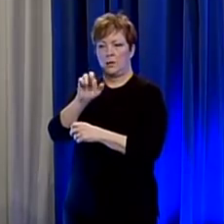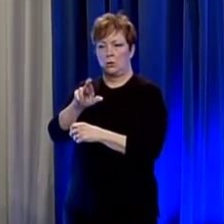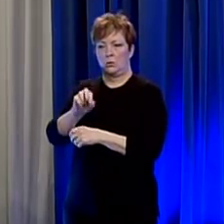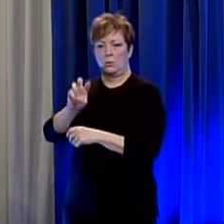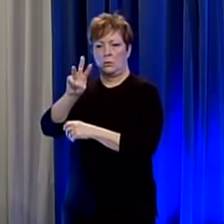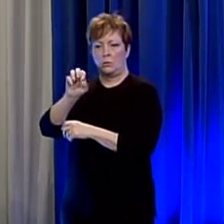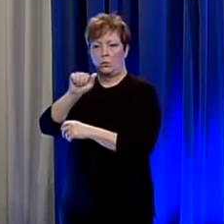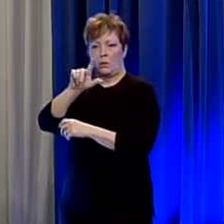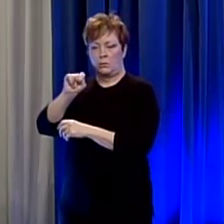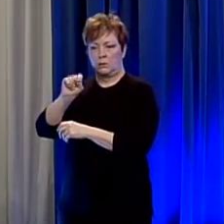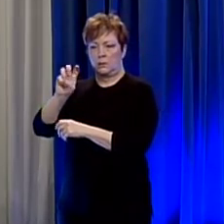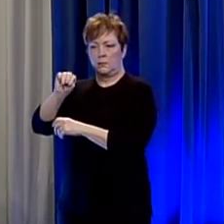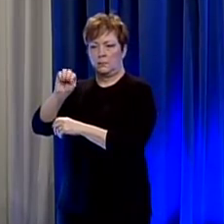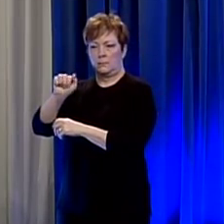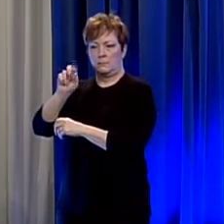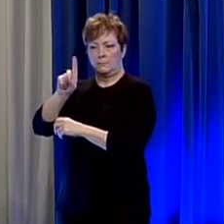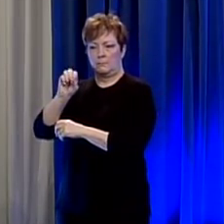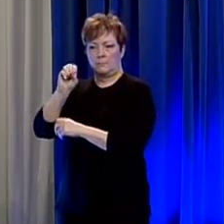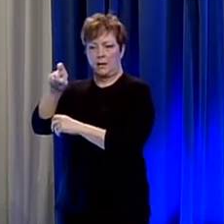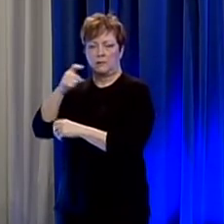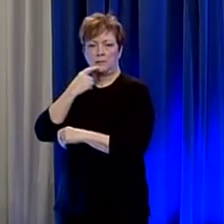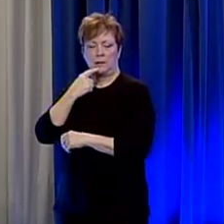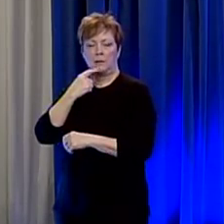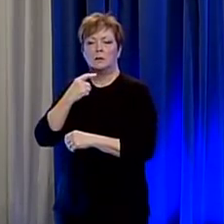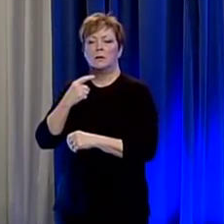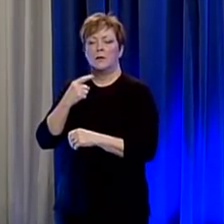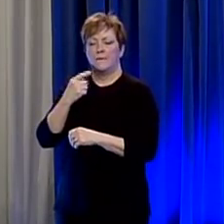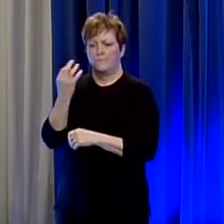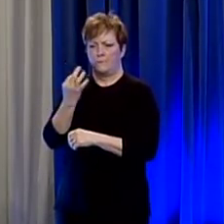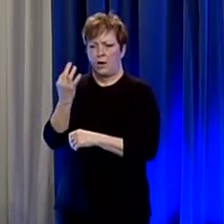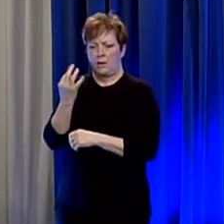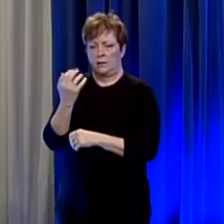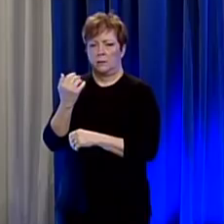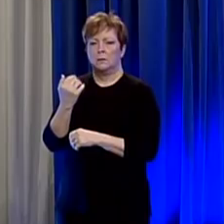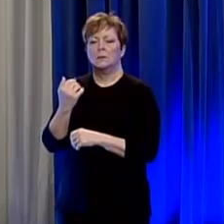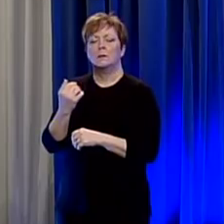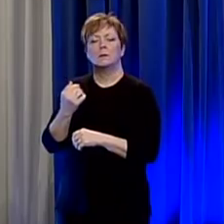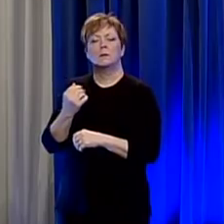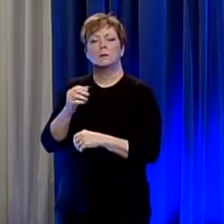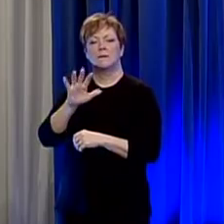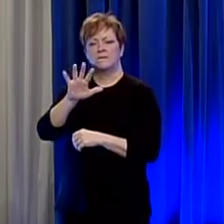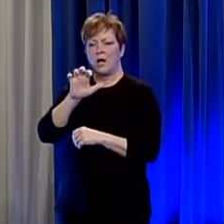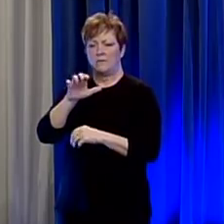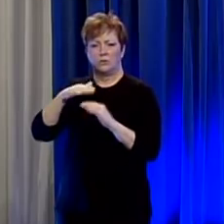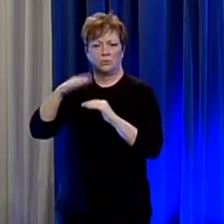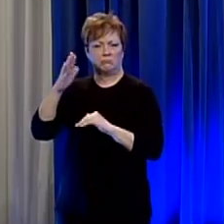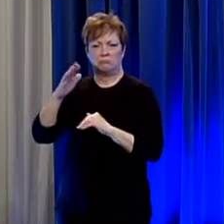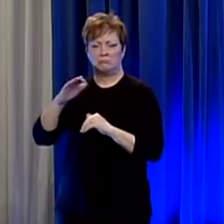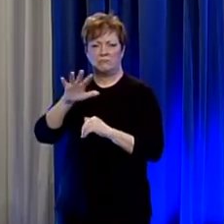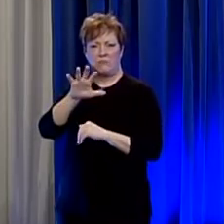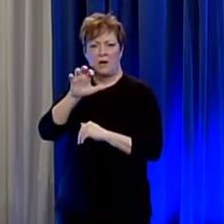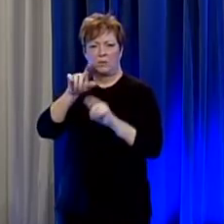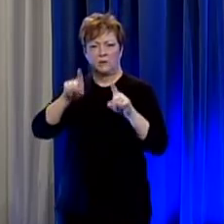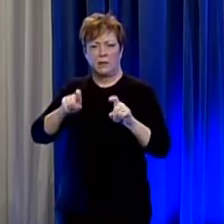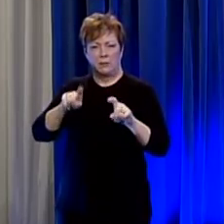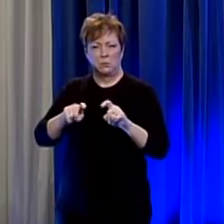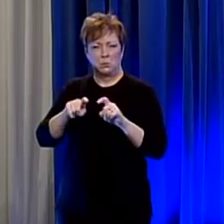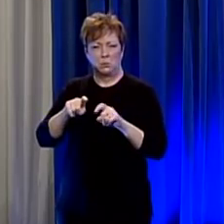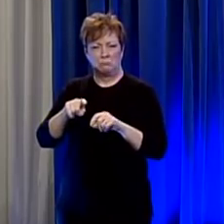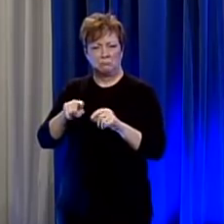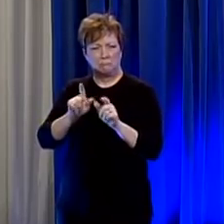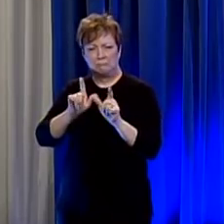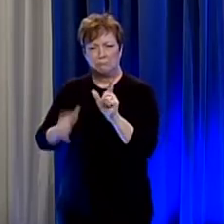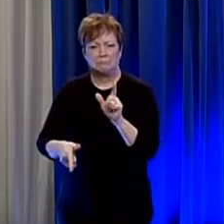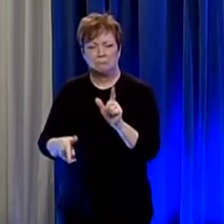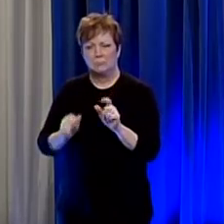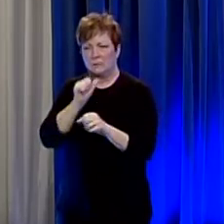who said 528 tests were spoiled or insufficient do you know how many other samples